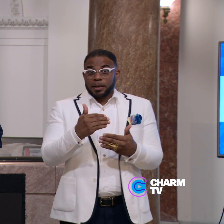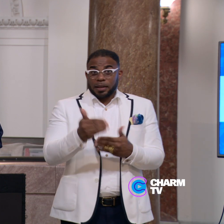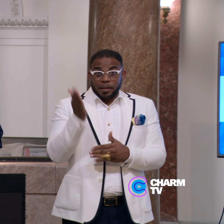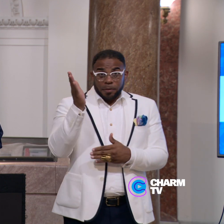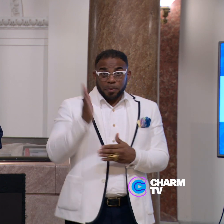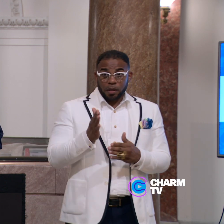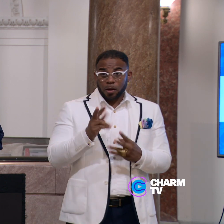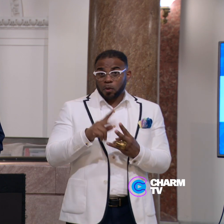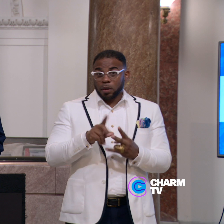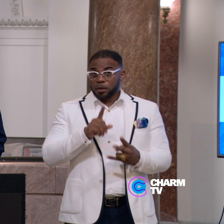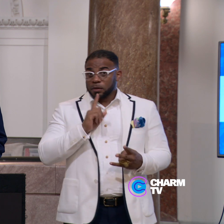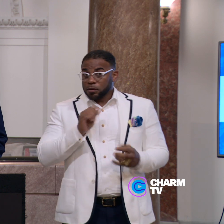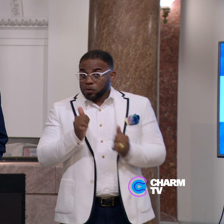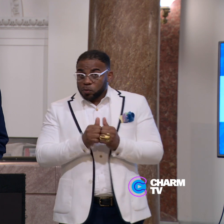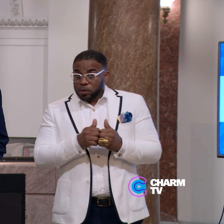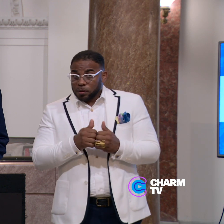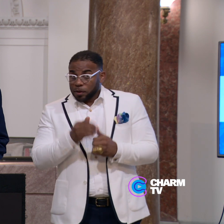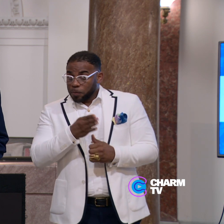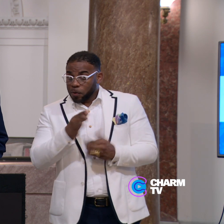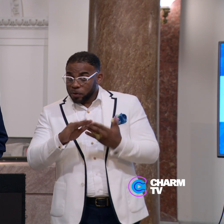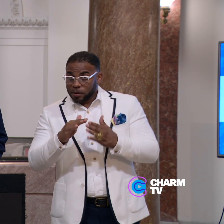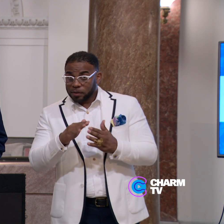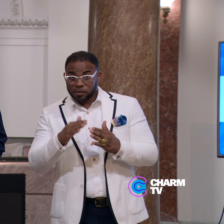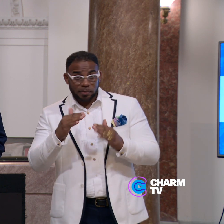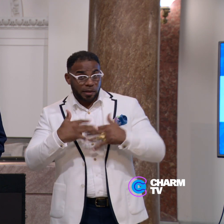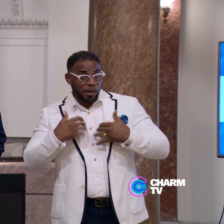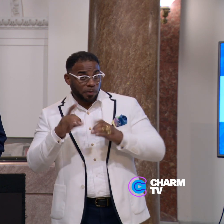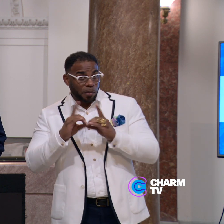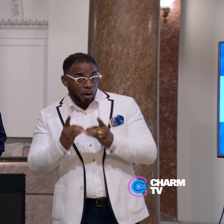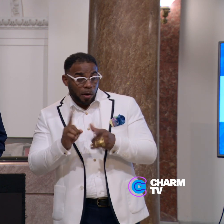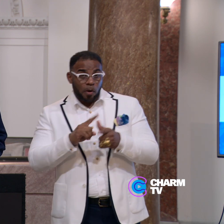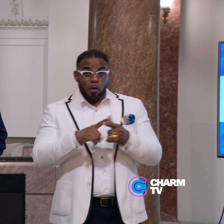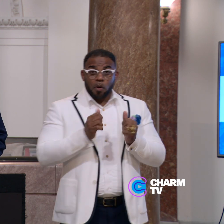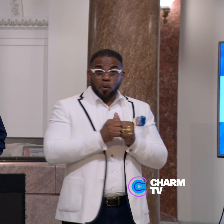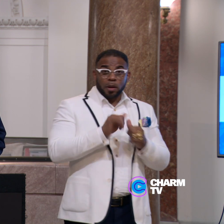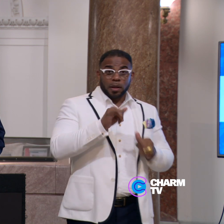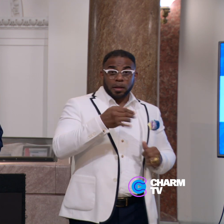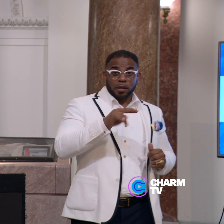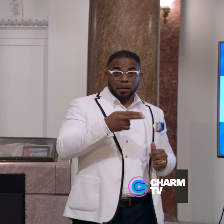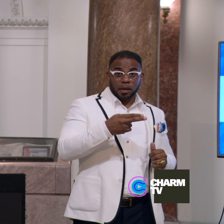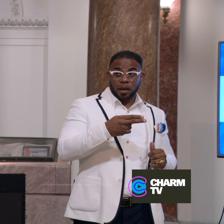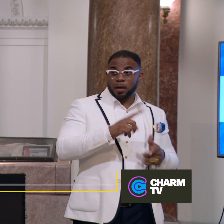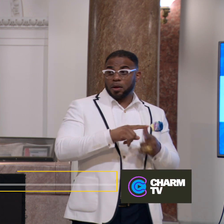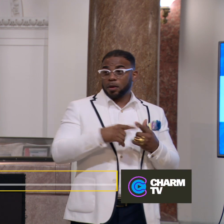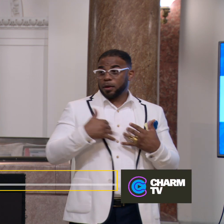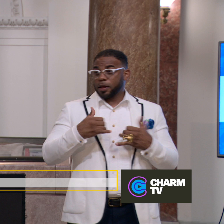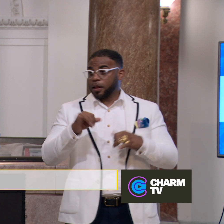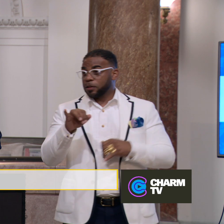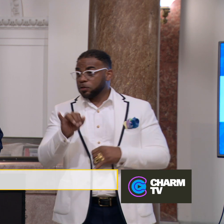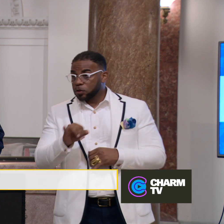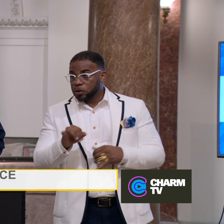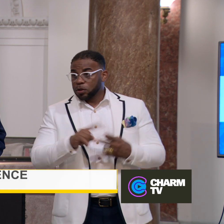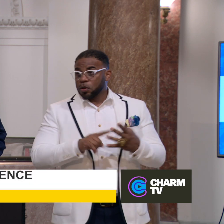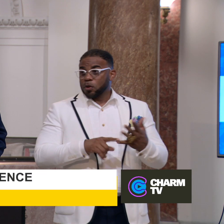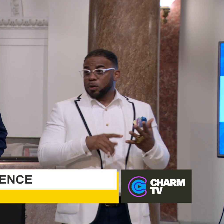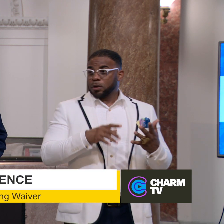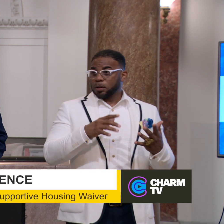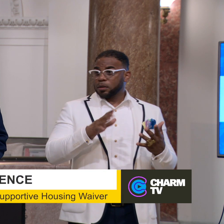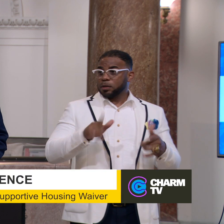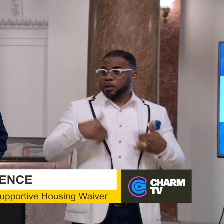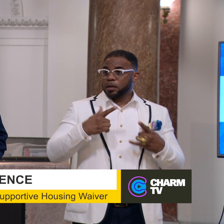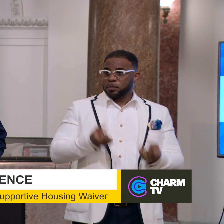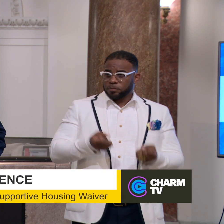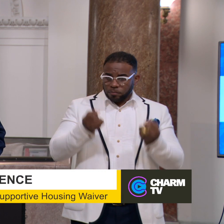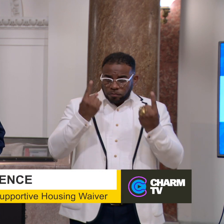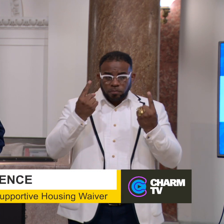speaker, whether she was with the Baltimore City Health Department or with Johns Hopkins or with health insurers, has